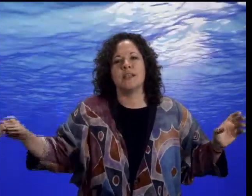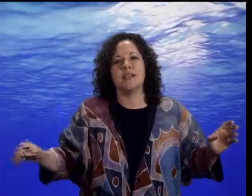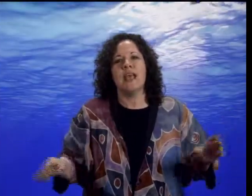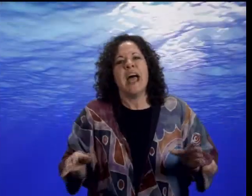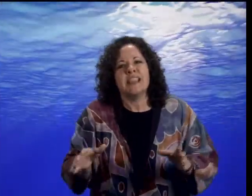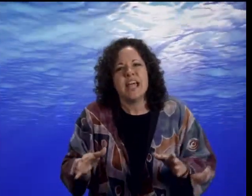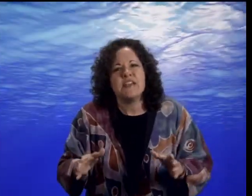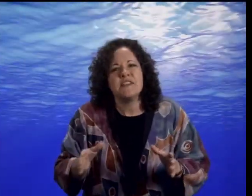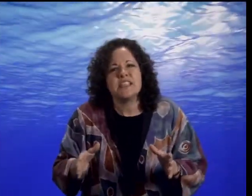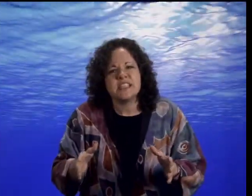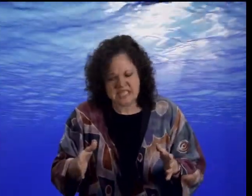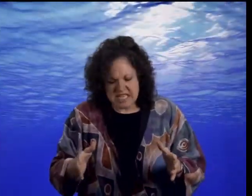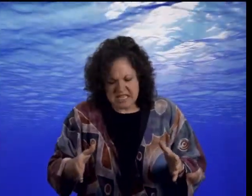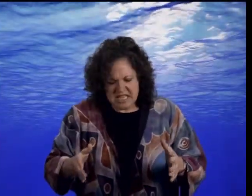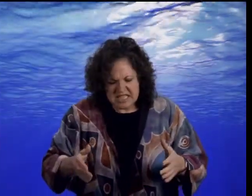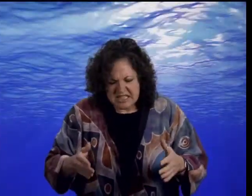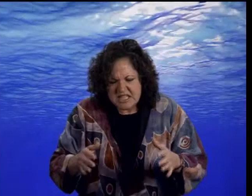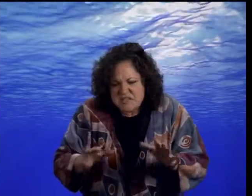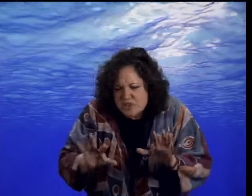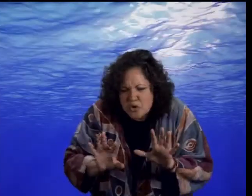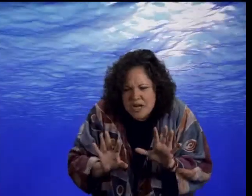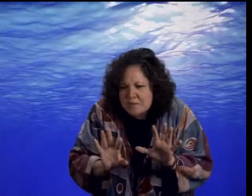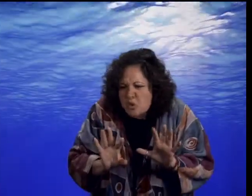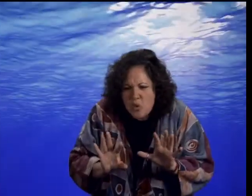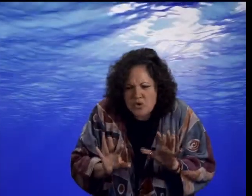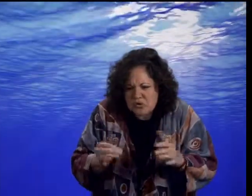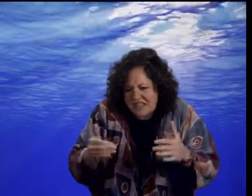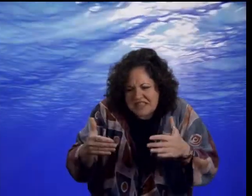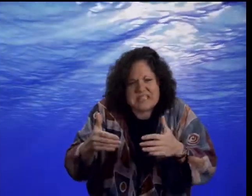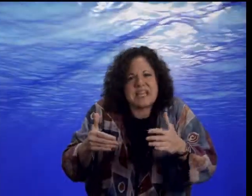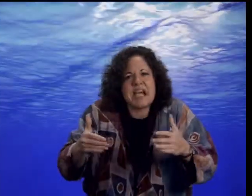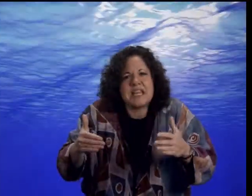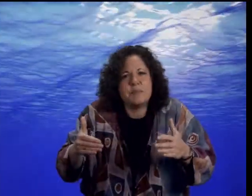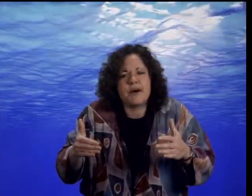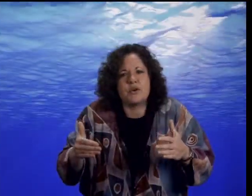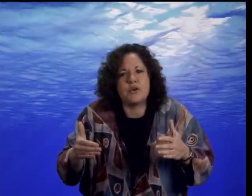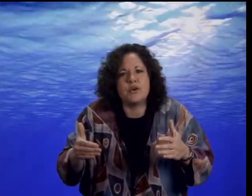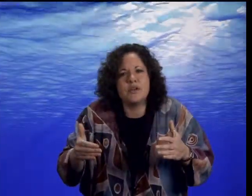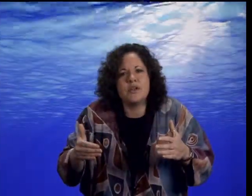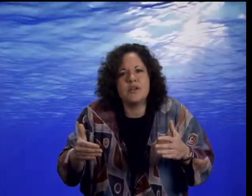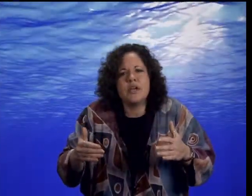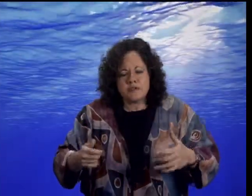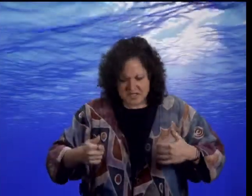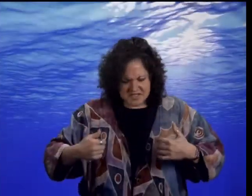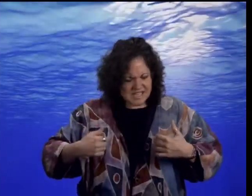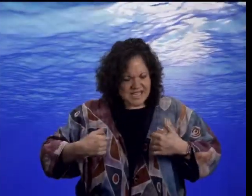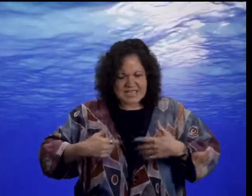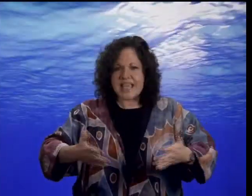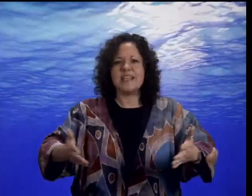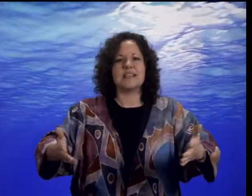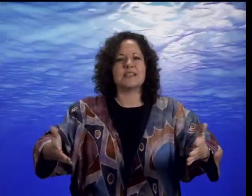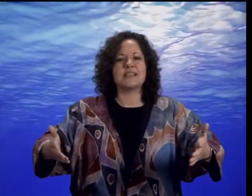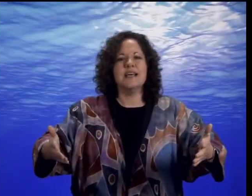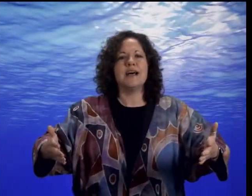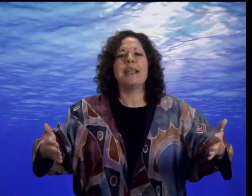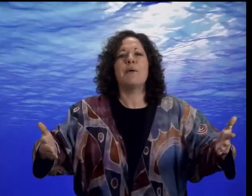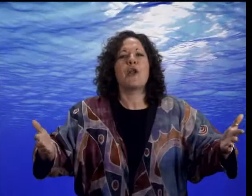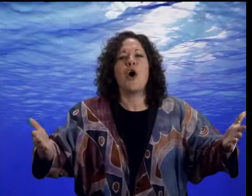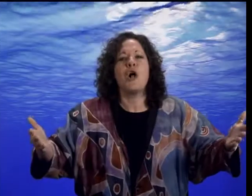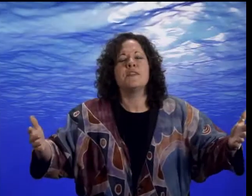And life in the sea isn't lived in cramped quarters like this tiny puddle, for the sea is endless, allowing all of